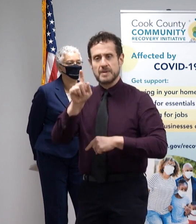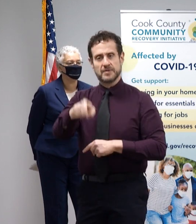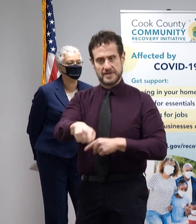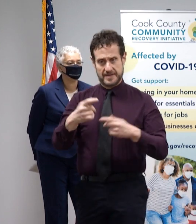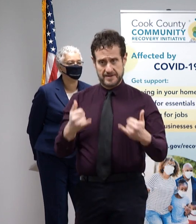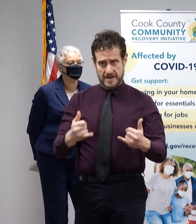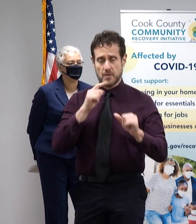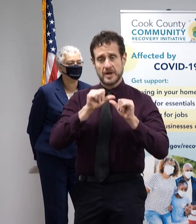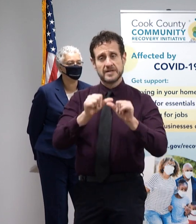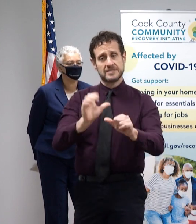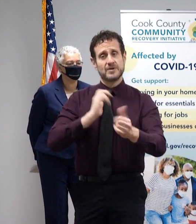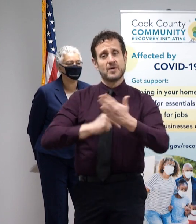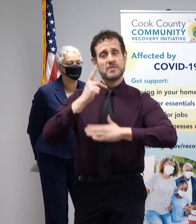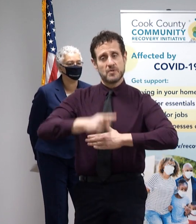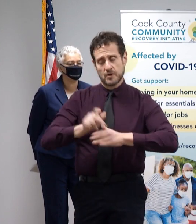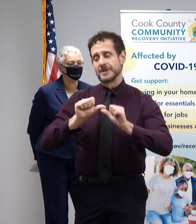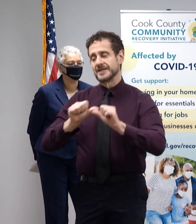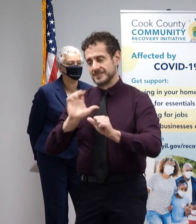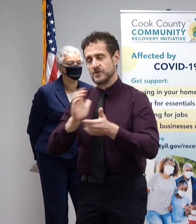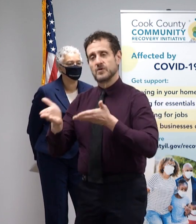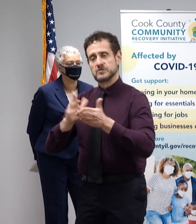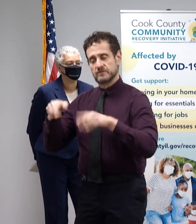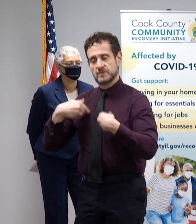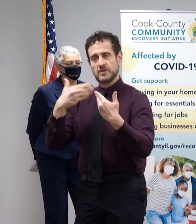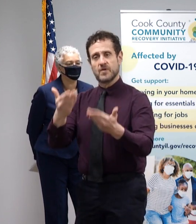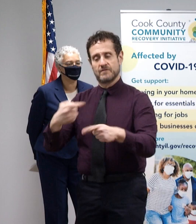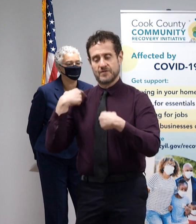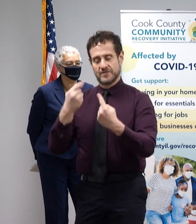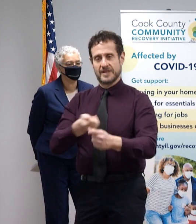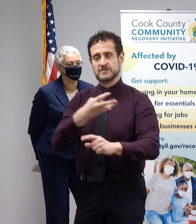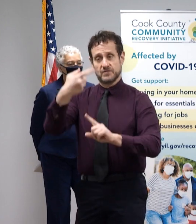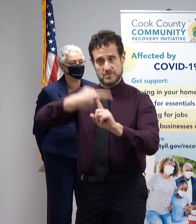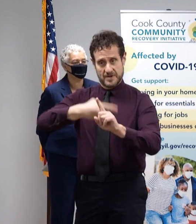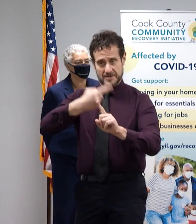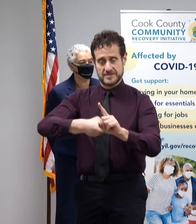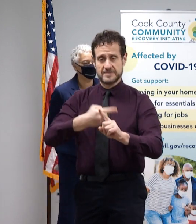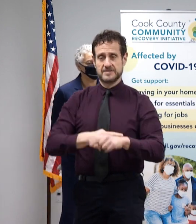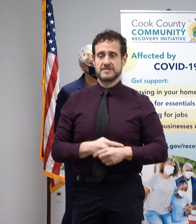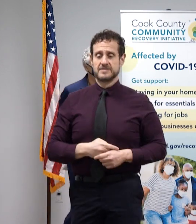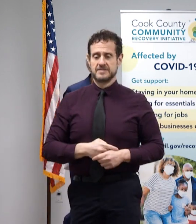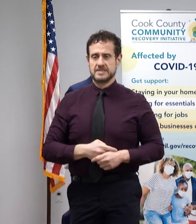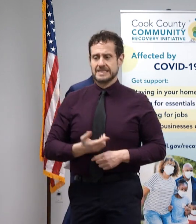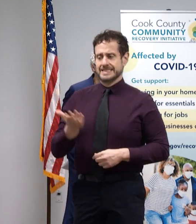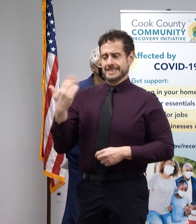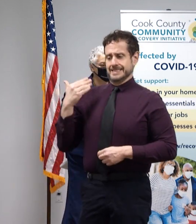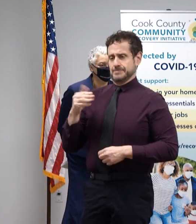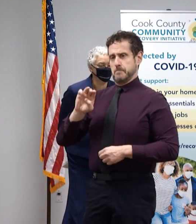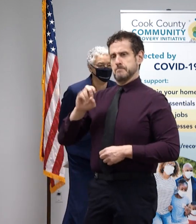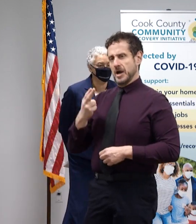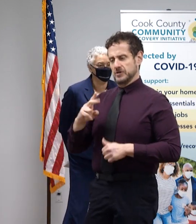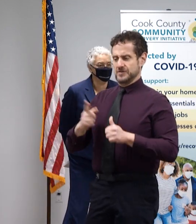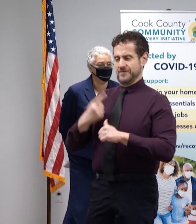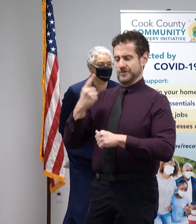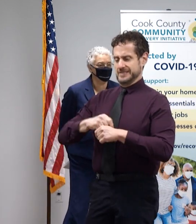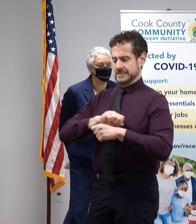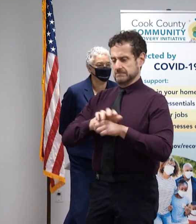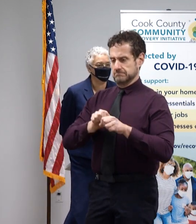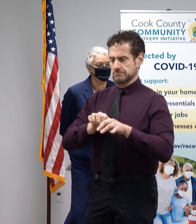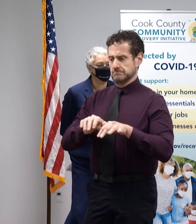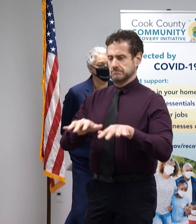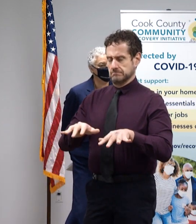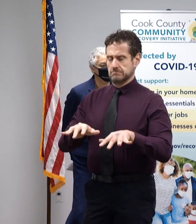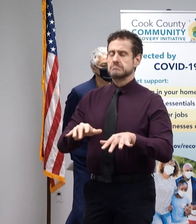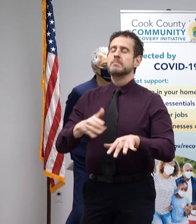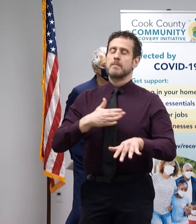programs and services that we have been offering over the last several months. Since the first days of this pandemic, the Cook County Bureau of Economic